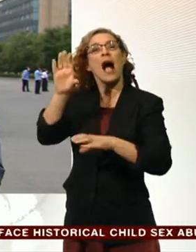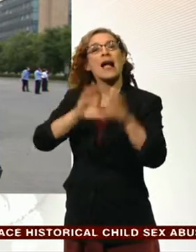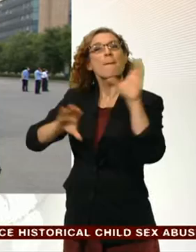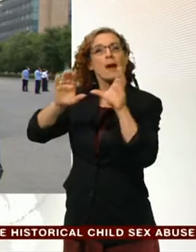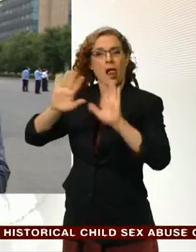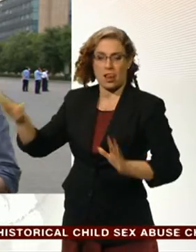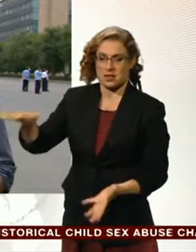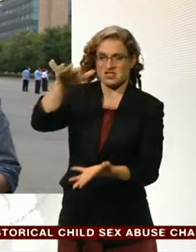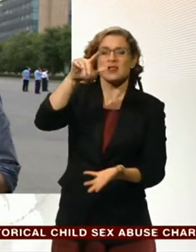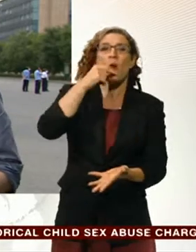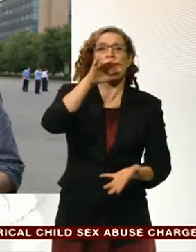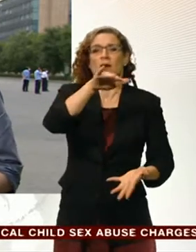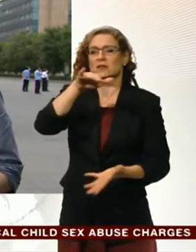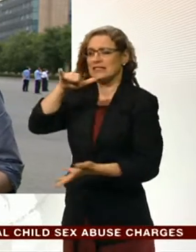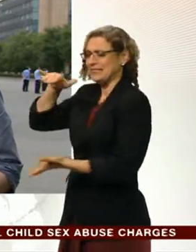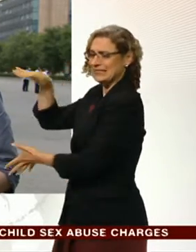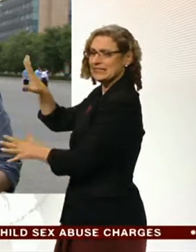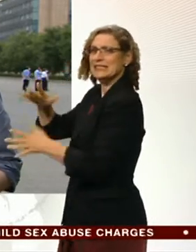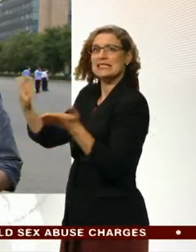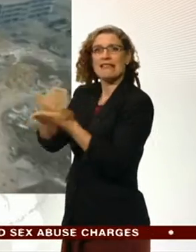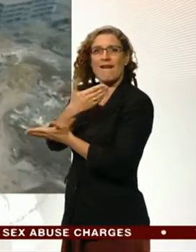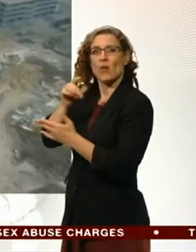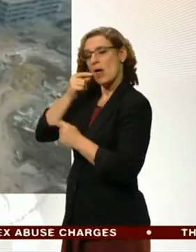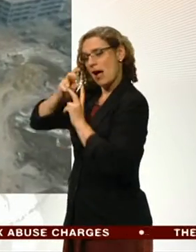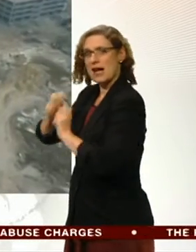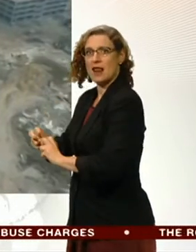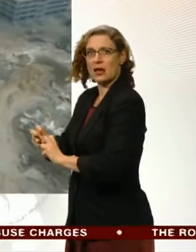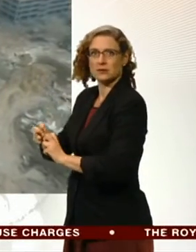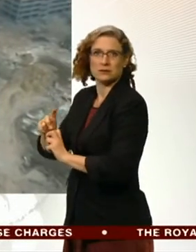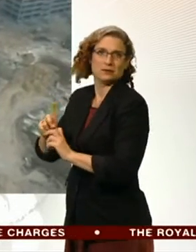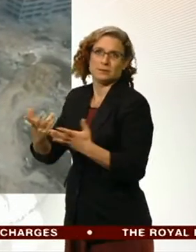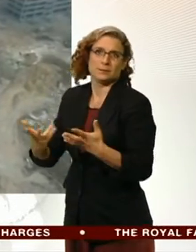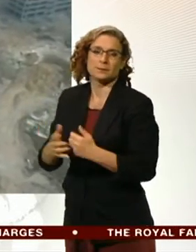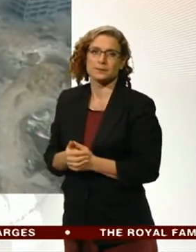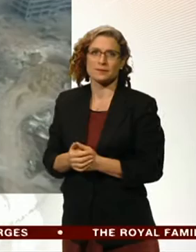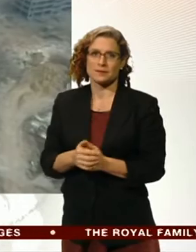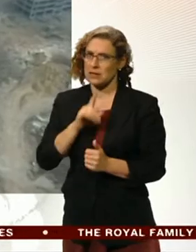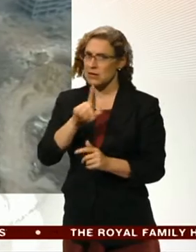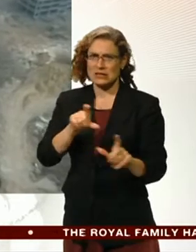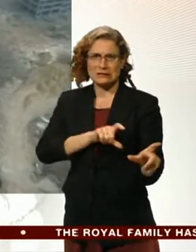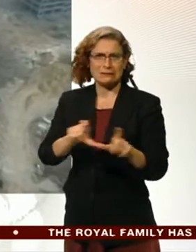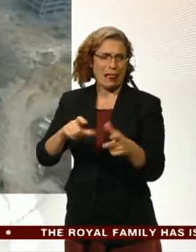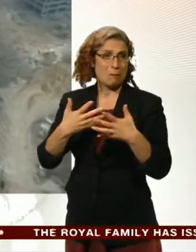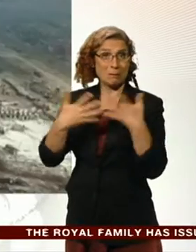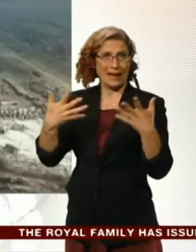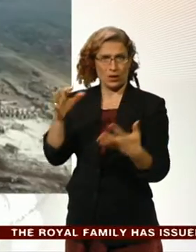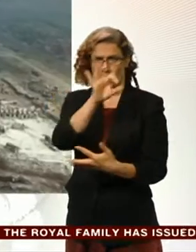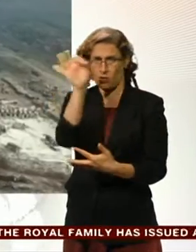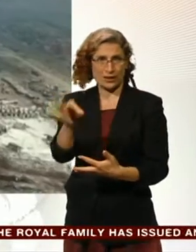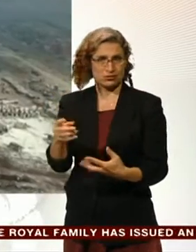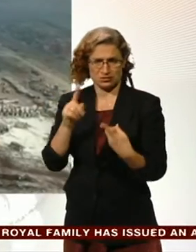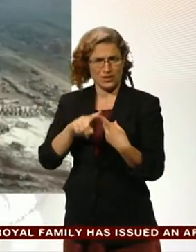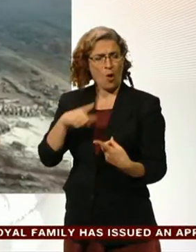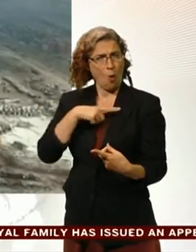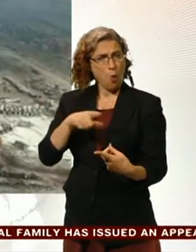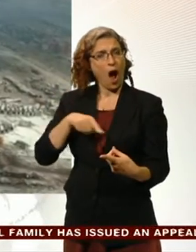zone, out of the way of the heat, so they can be analysed. The big questions remain unanswered. Among them, why was a warehouse